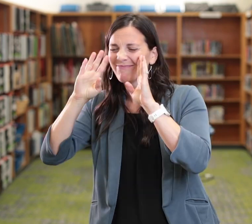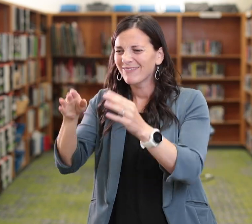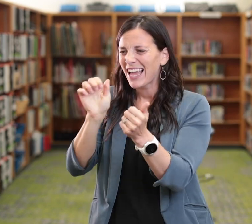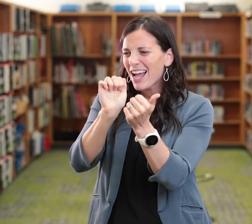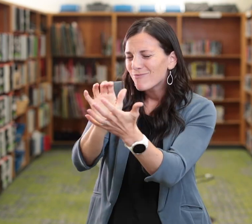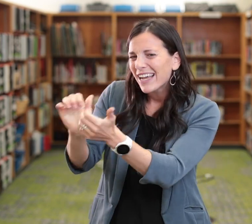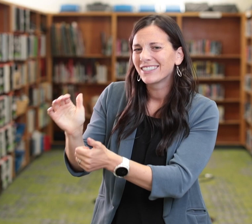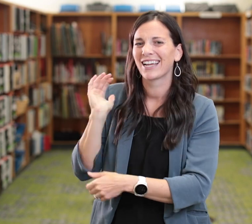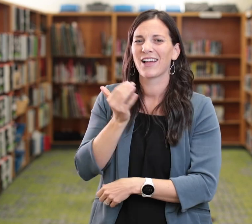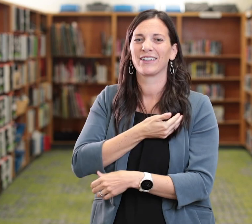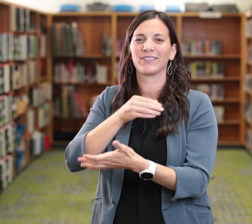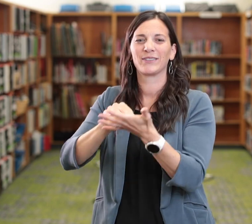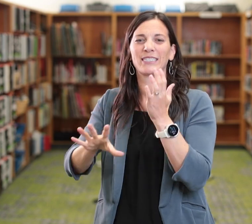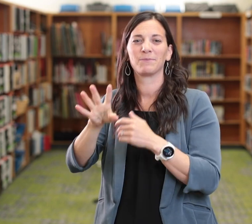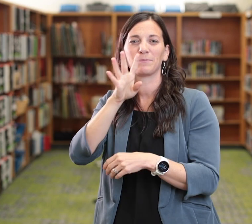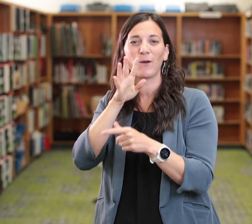address the spoken language needs of our students.